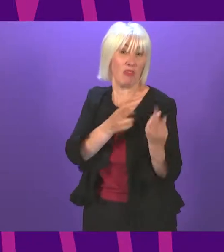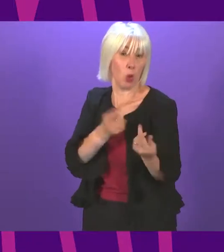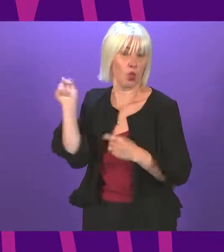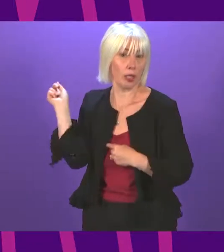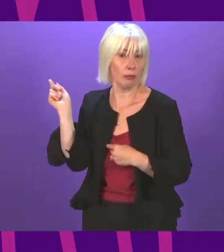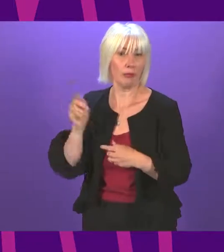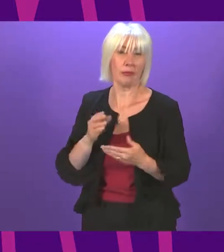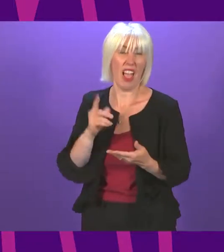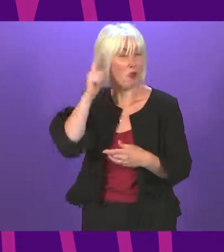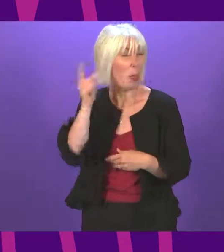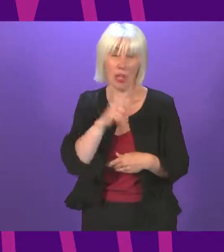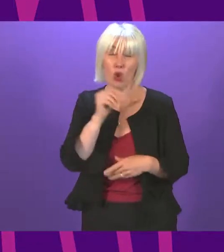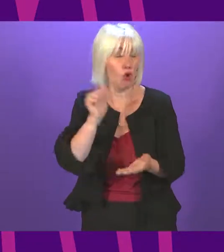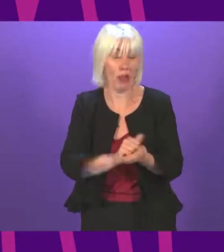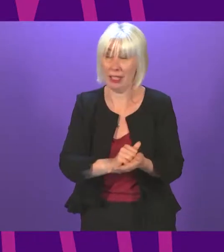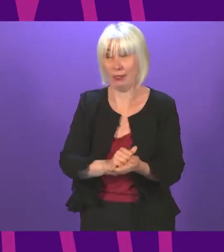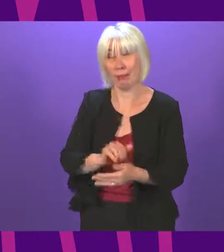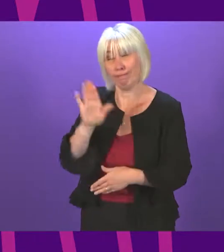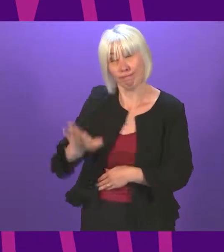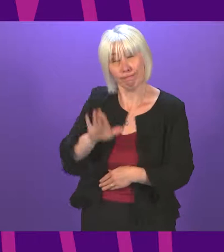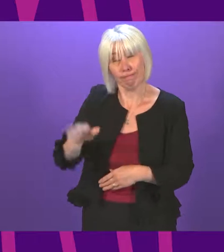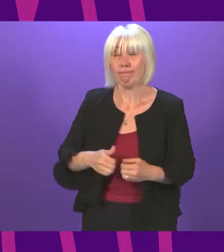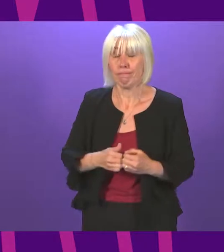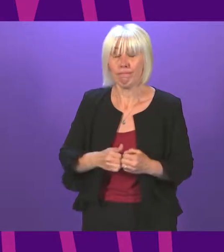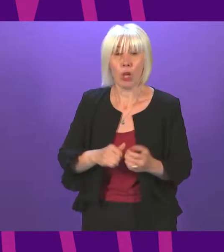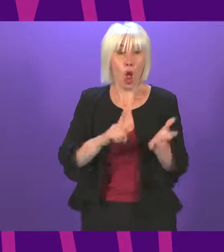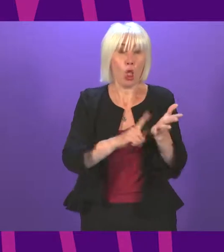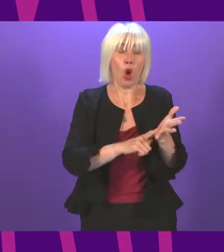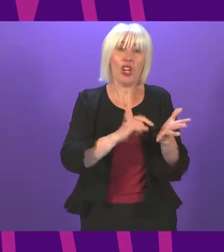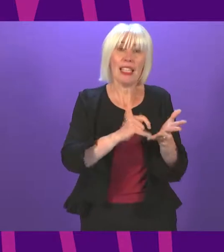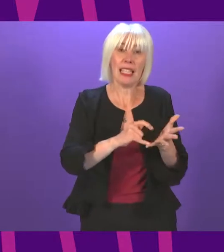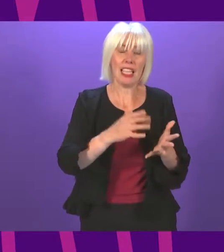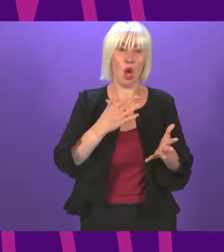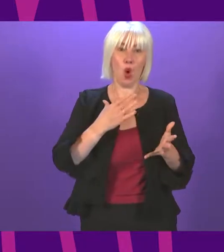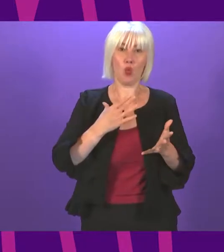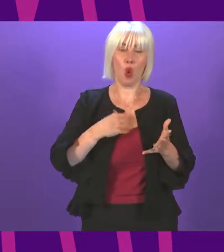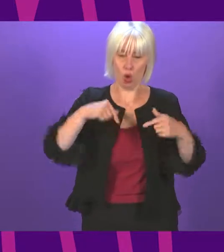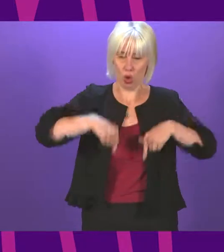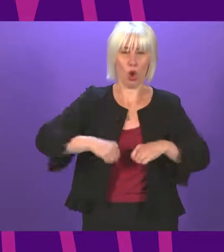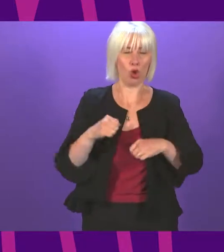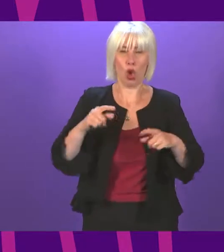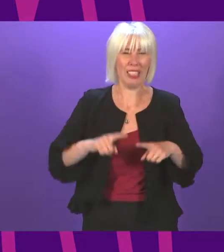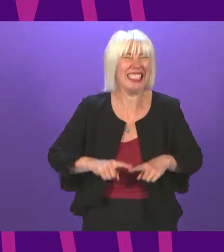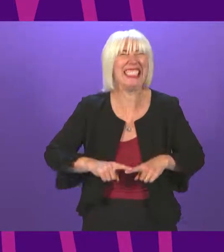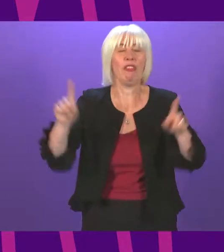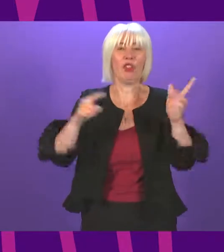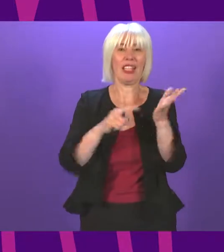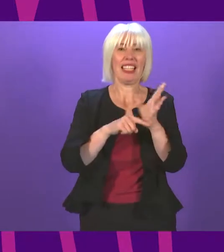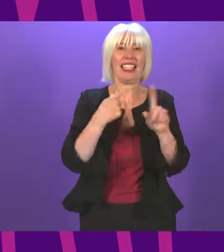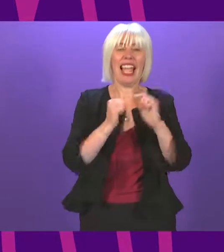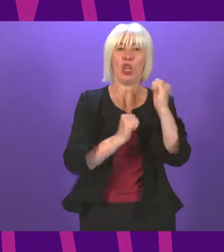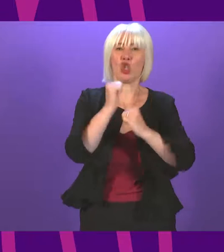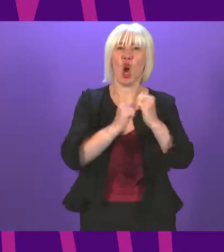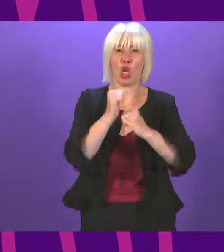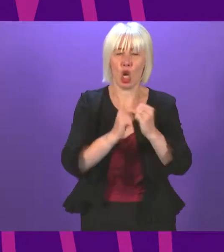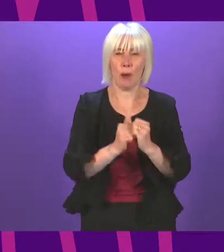shame on you. Lorna Slater wants Scotland to have a totally different tax structure. And from